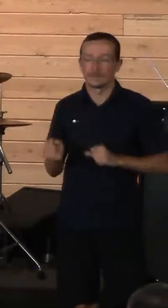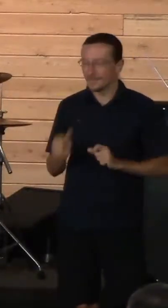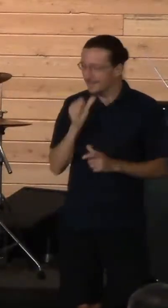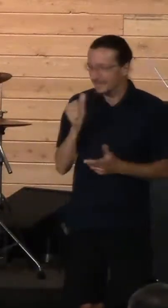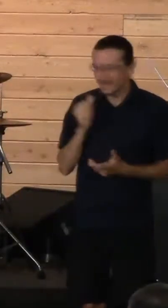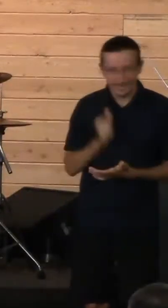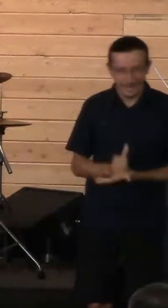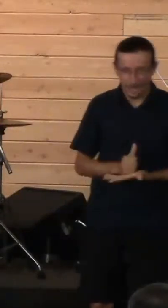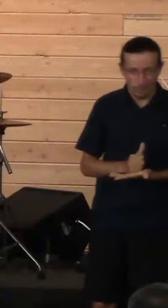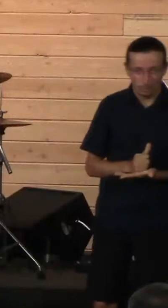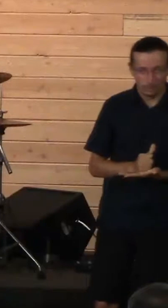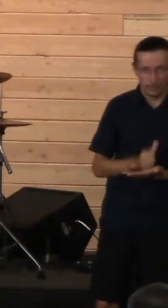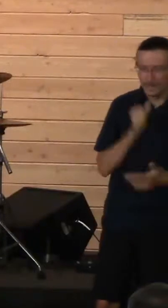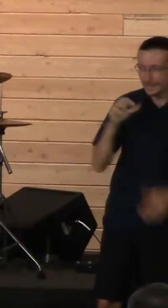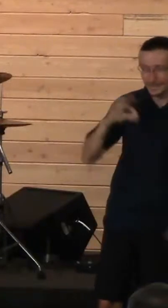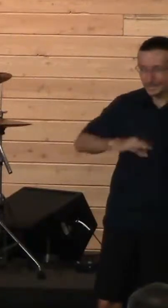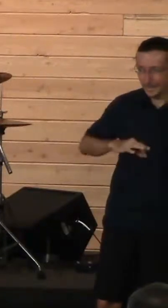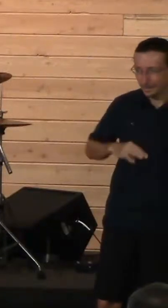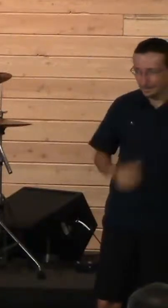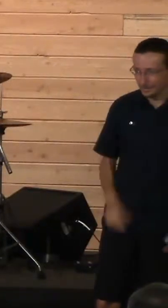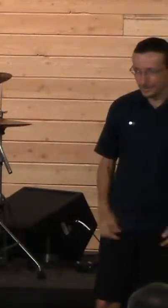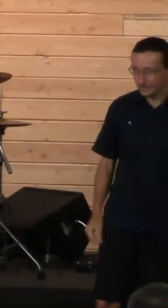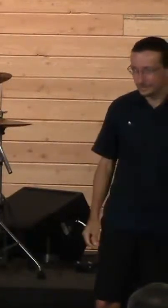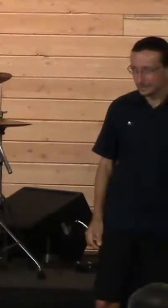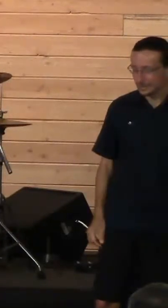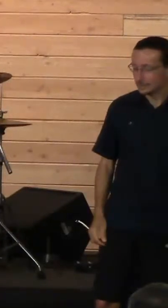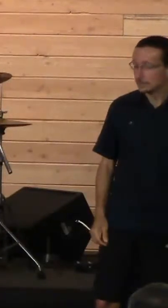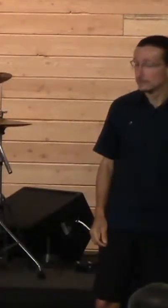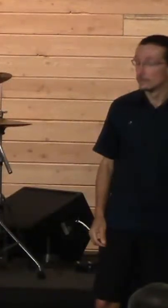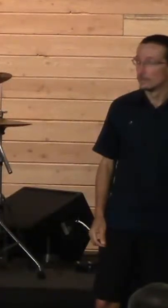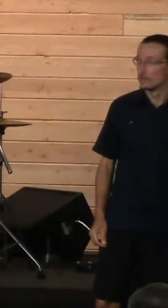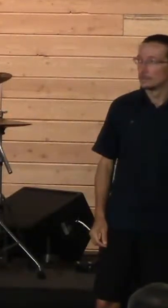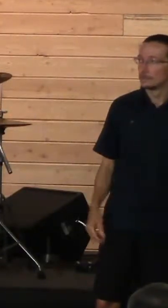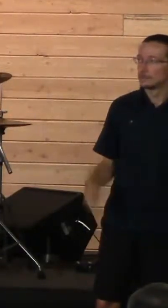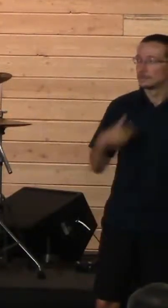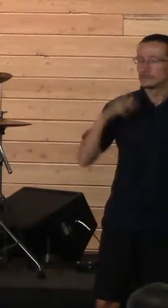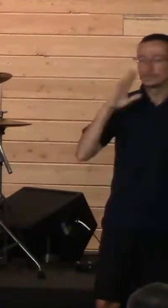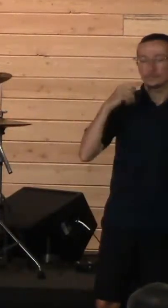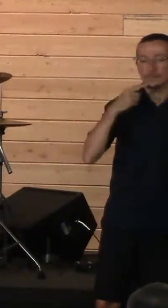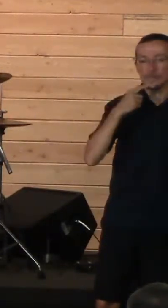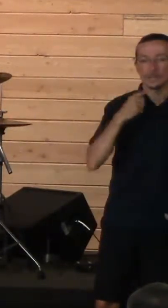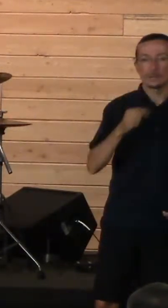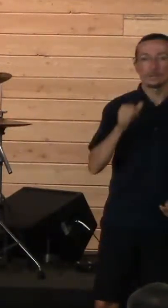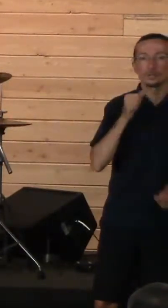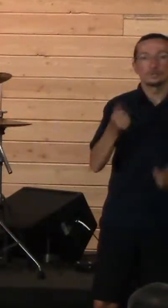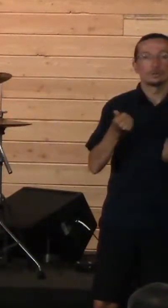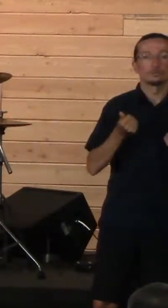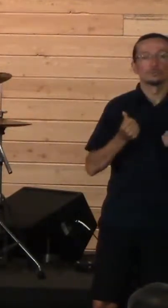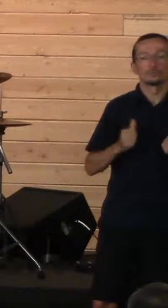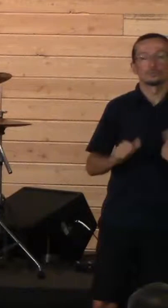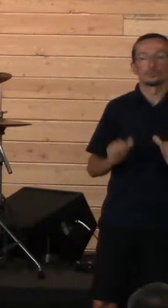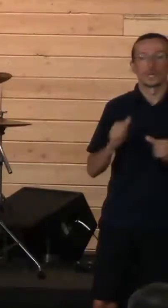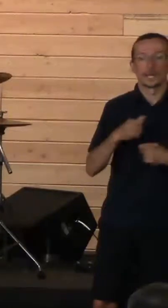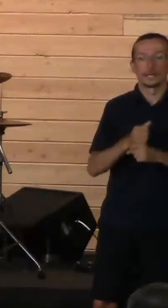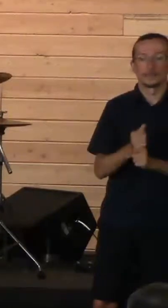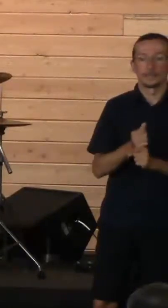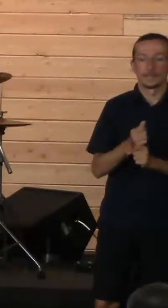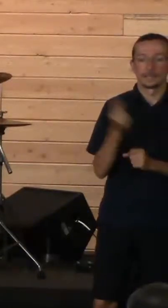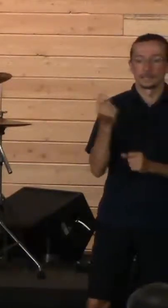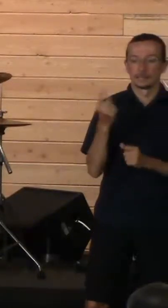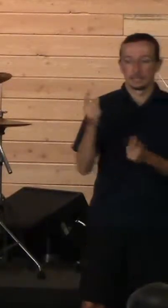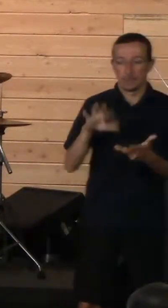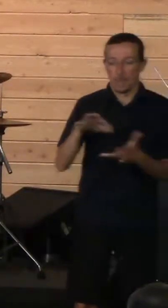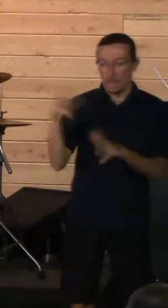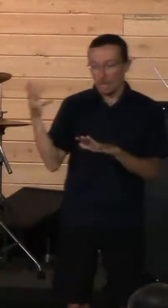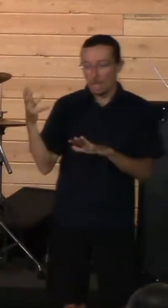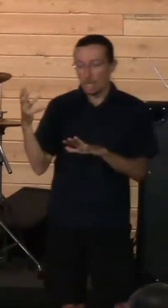helpful. And so, I would say don't try to put a silver lining on somebody's life or don't